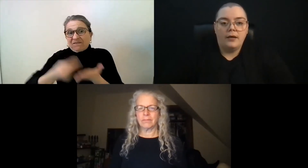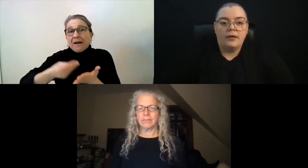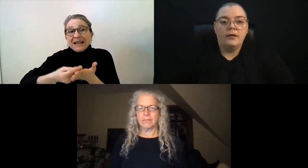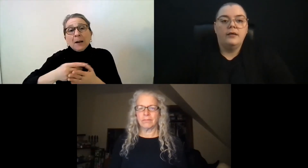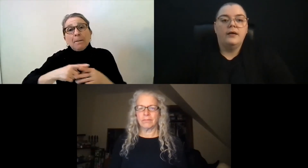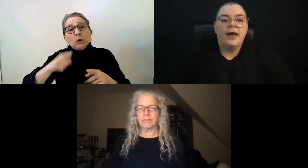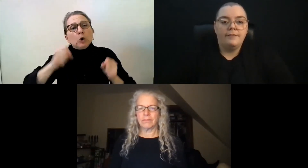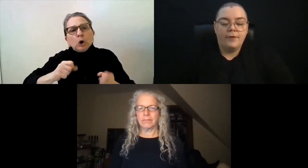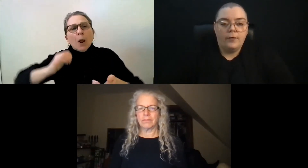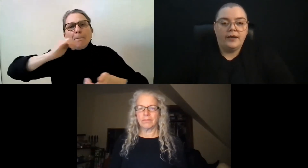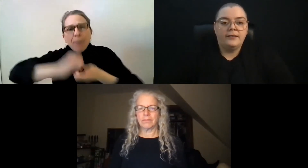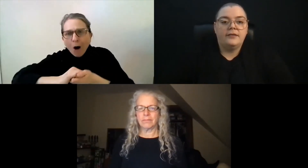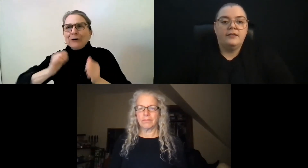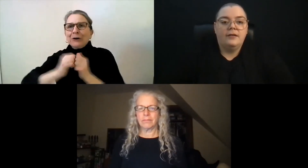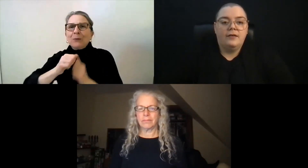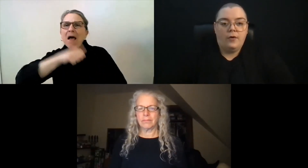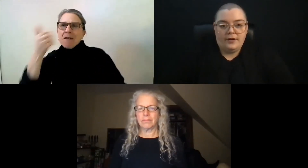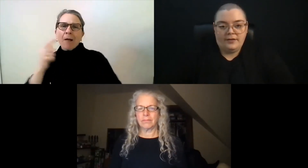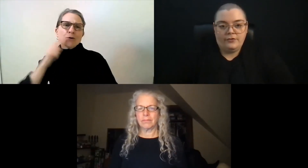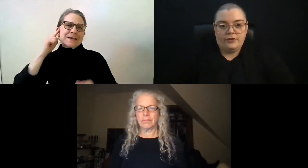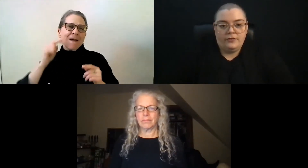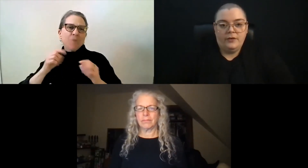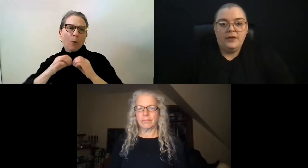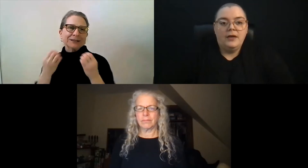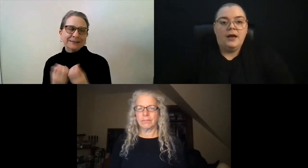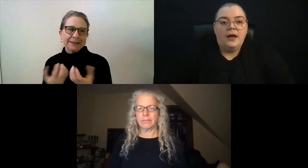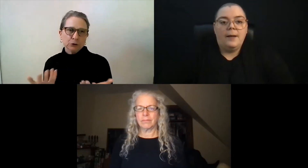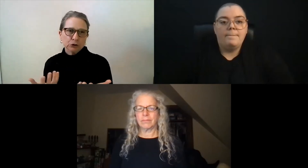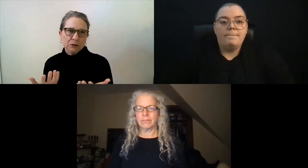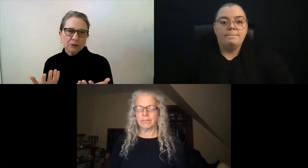run and focused organizations.